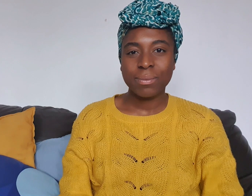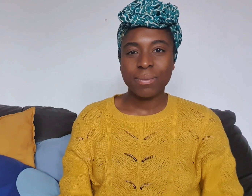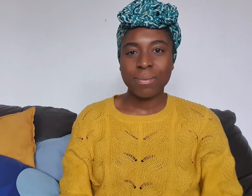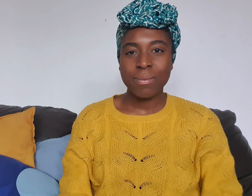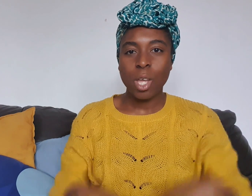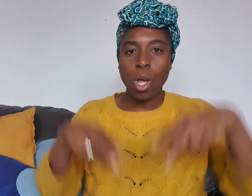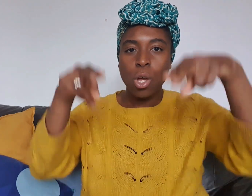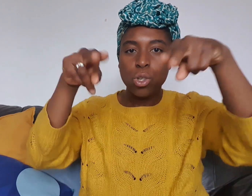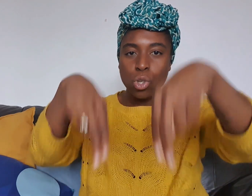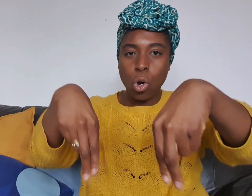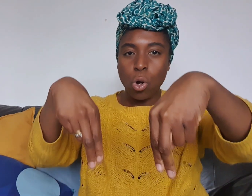Dog